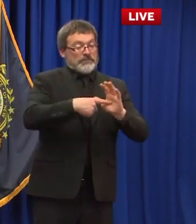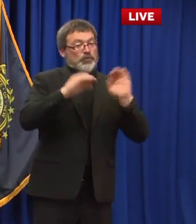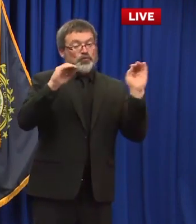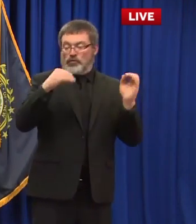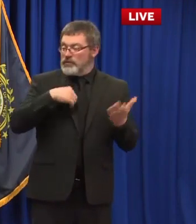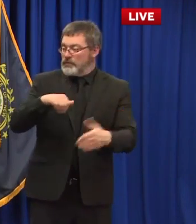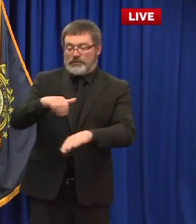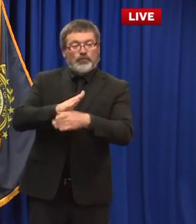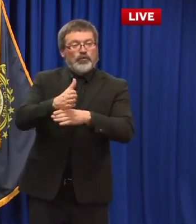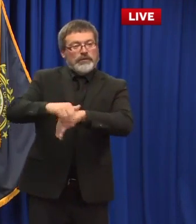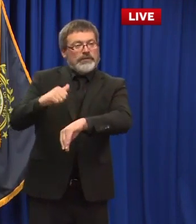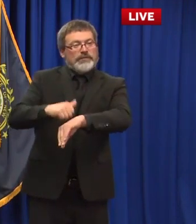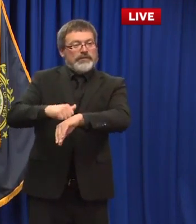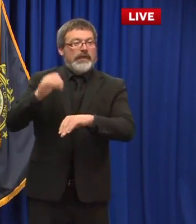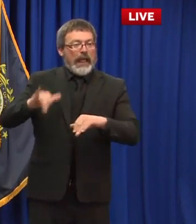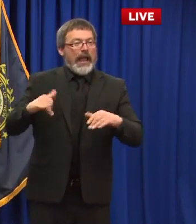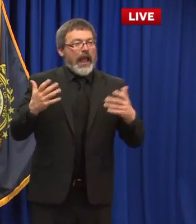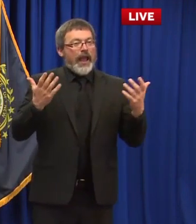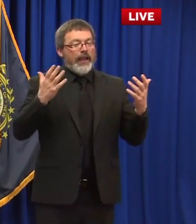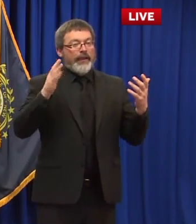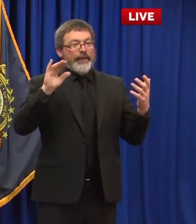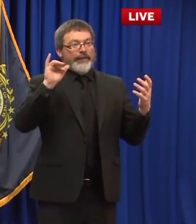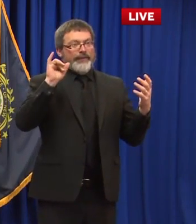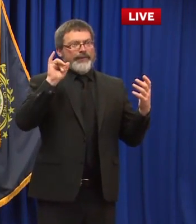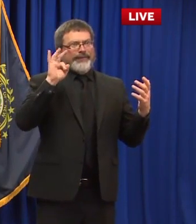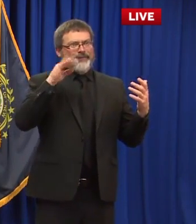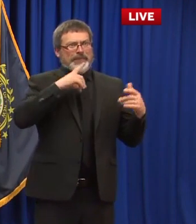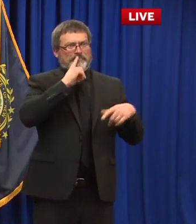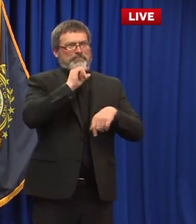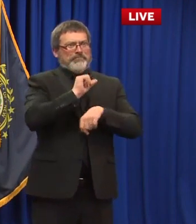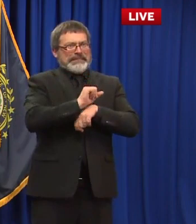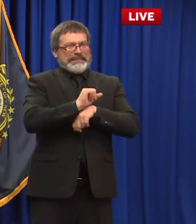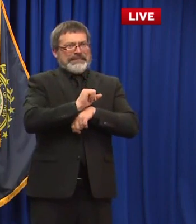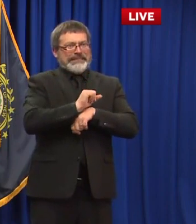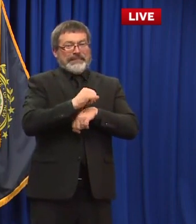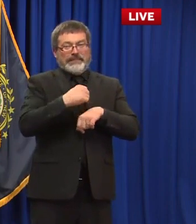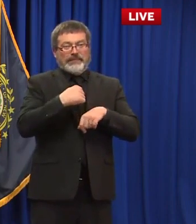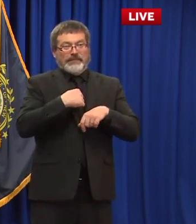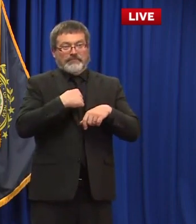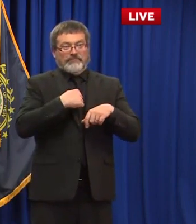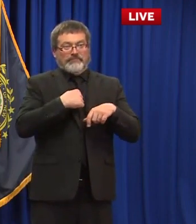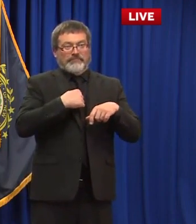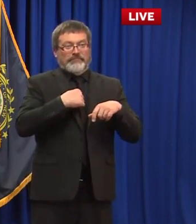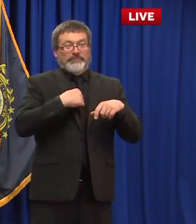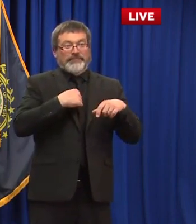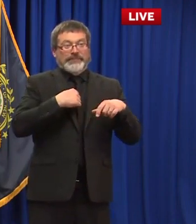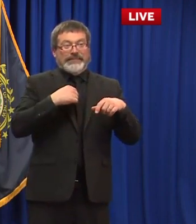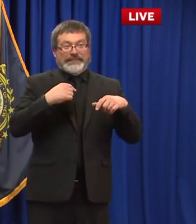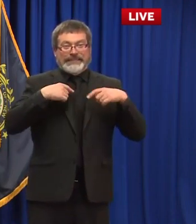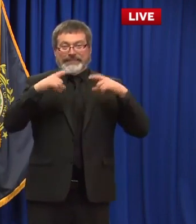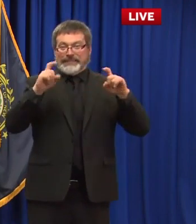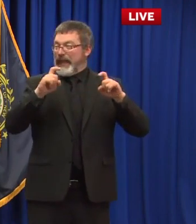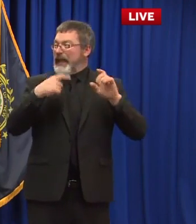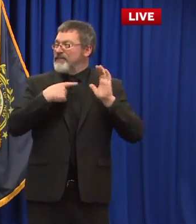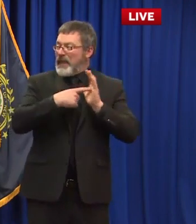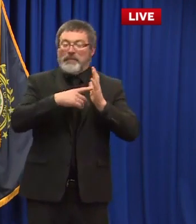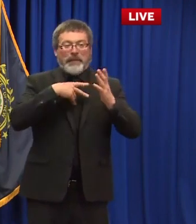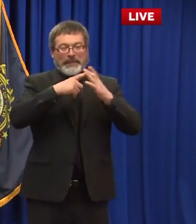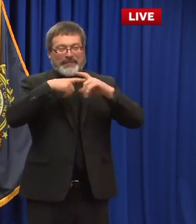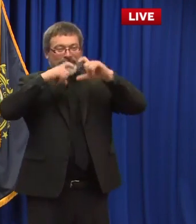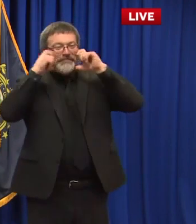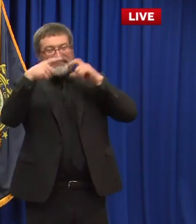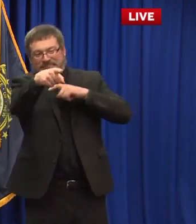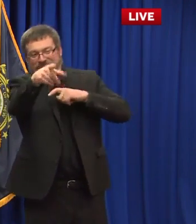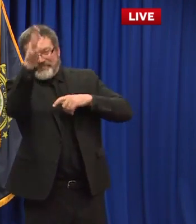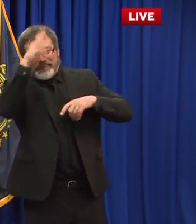been pretty curious i'd love to know whether whether i have it and just to you know hopefully encourage other folks to take this uh similar steps so i like to see